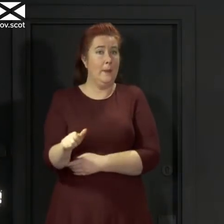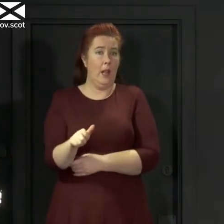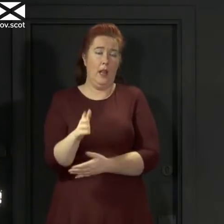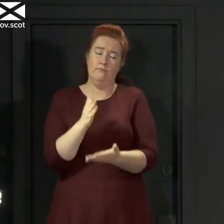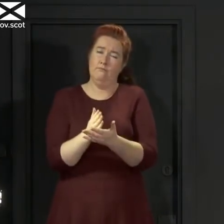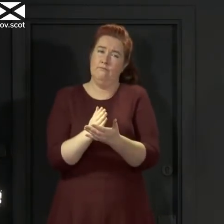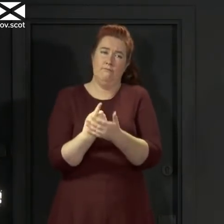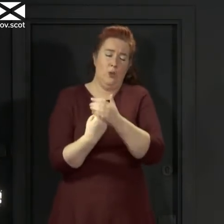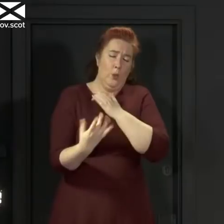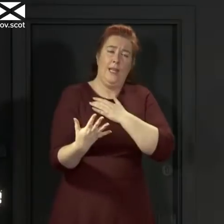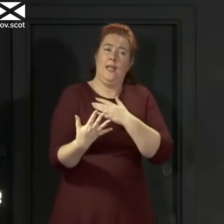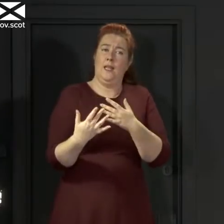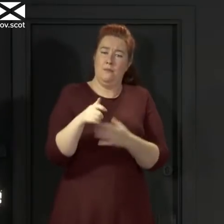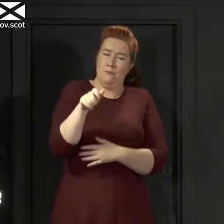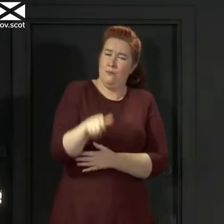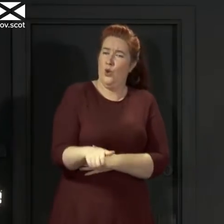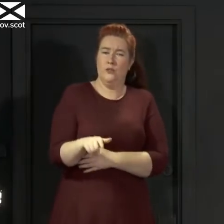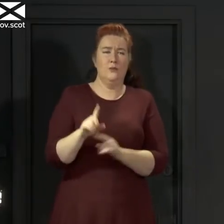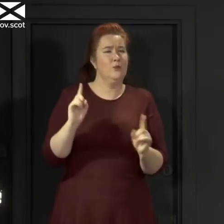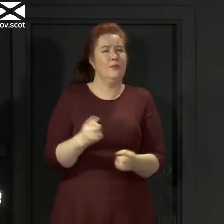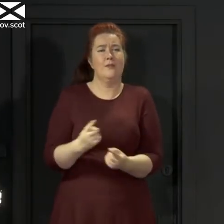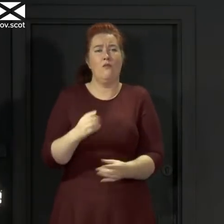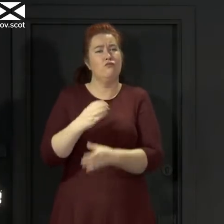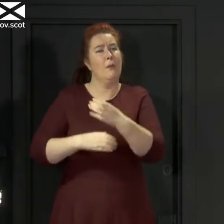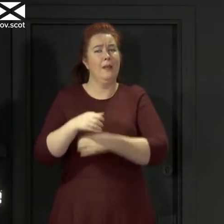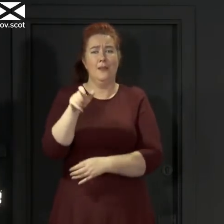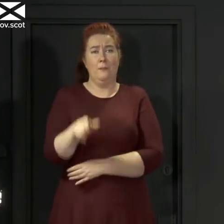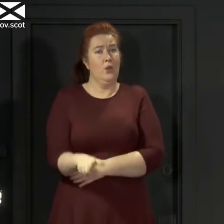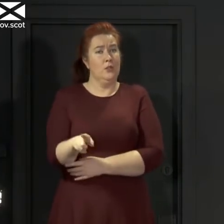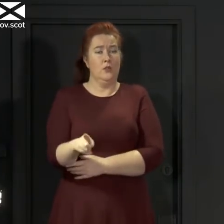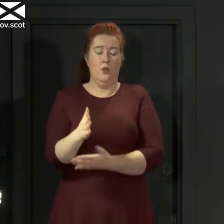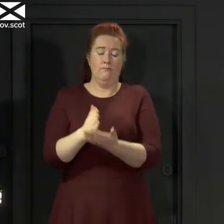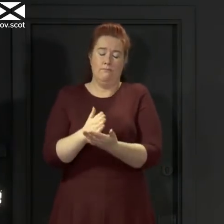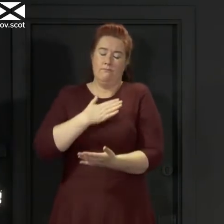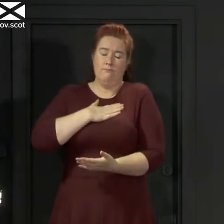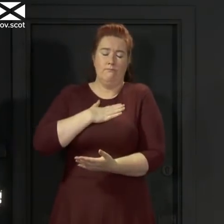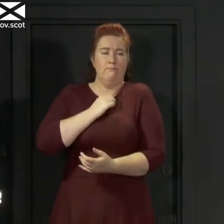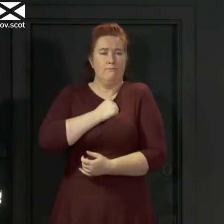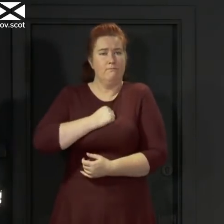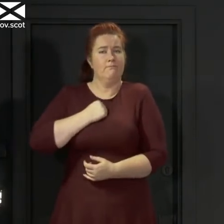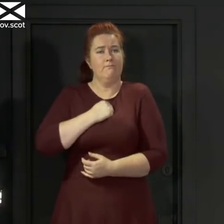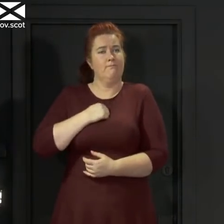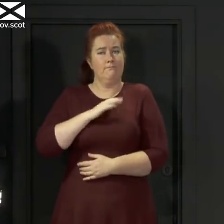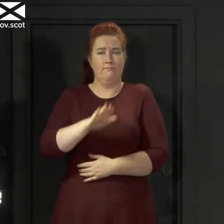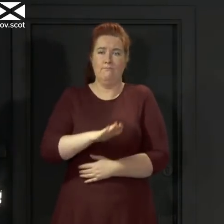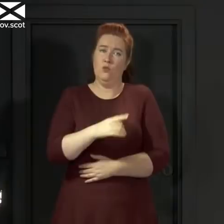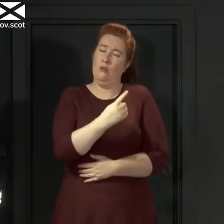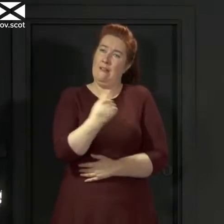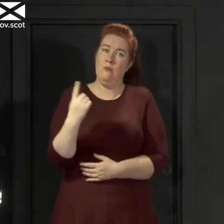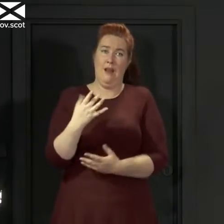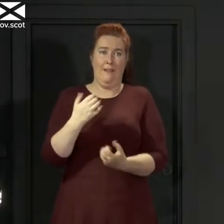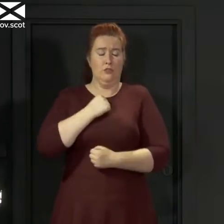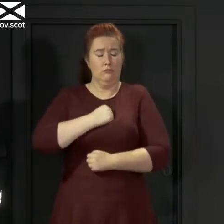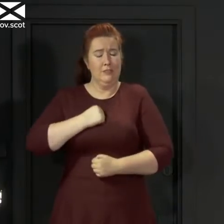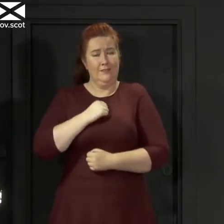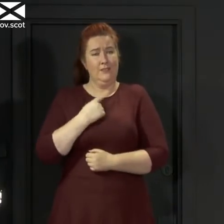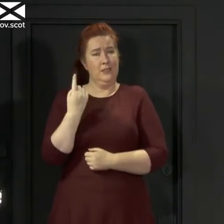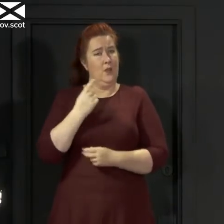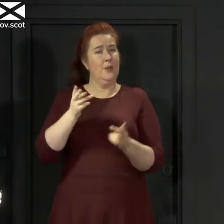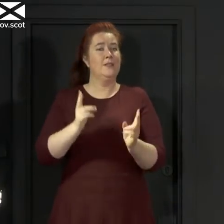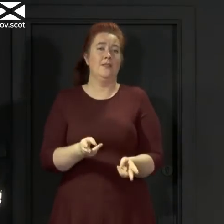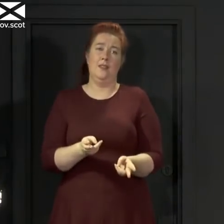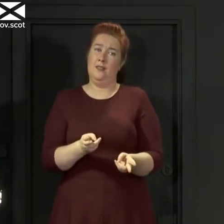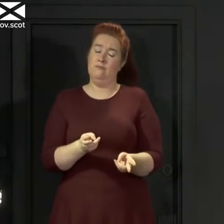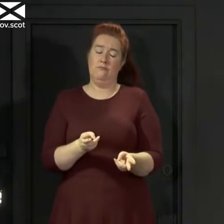of a unique and irreplaceable individual. So I want to send my condolences again to everyone who is grieving the loss of a loved one, and